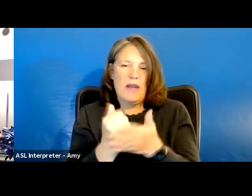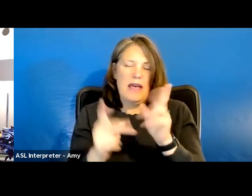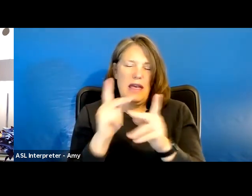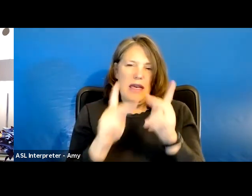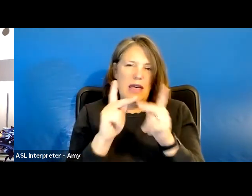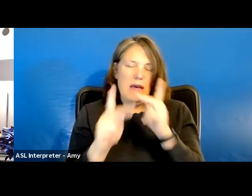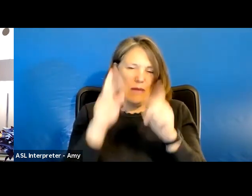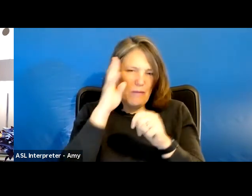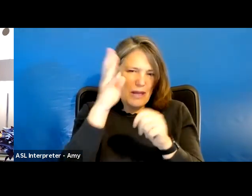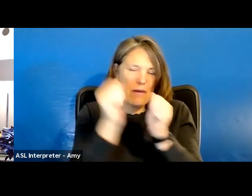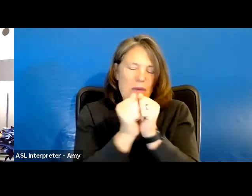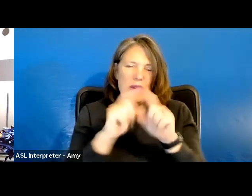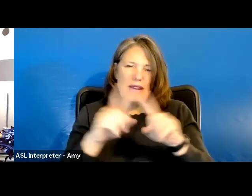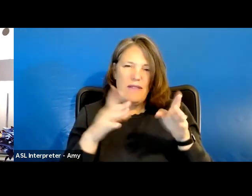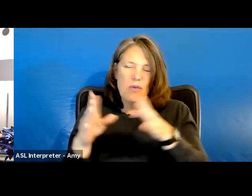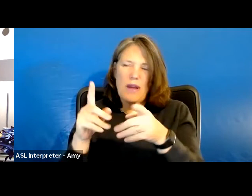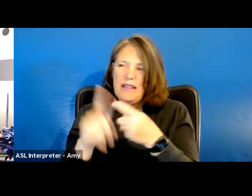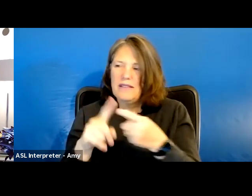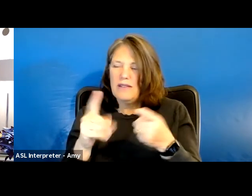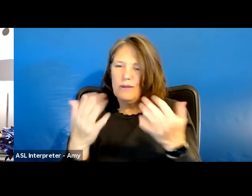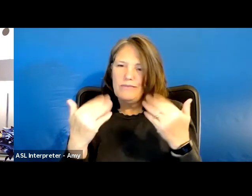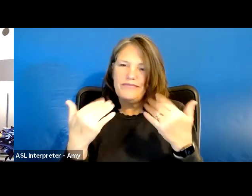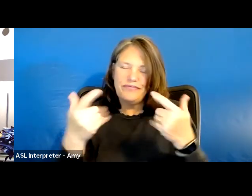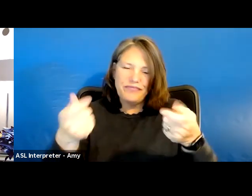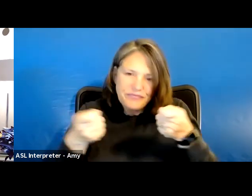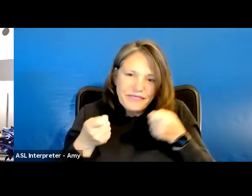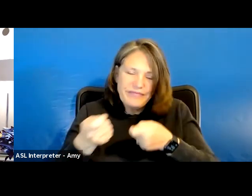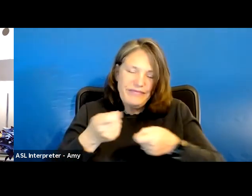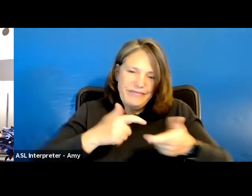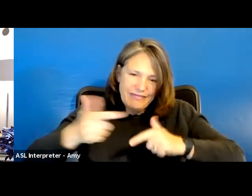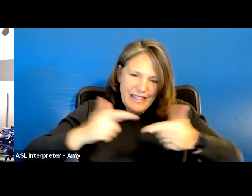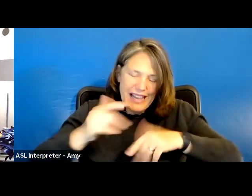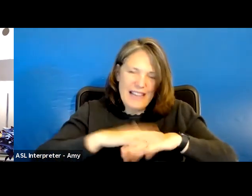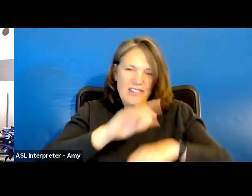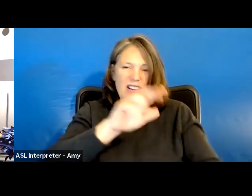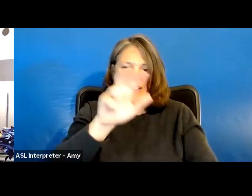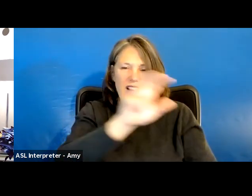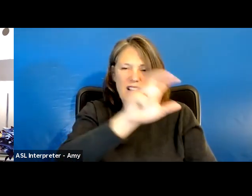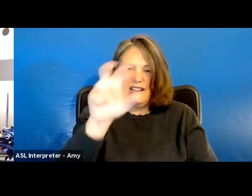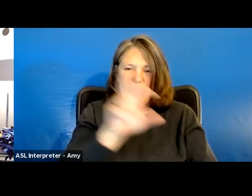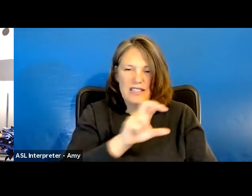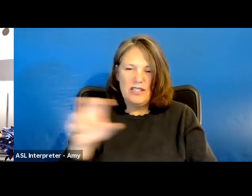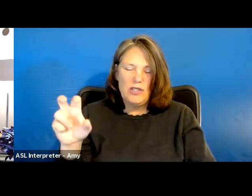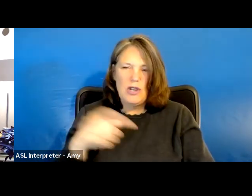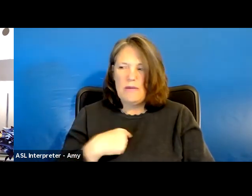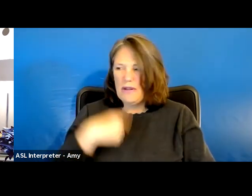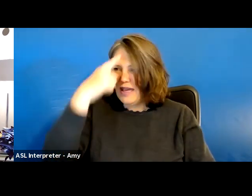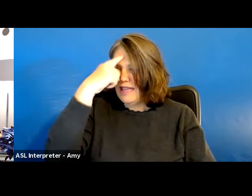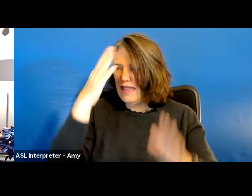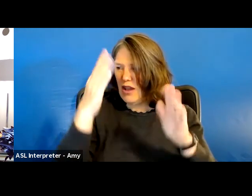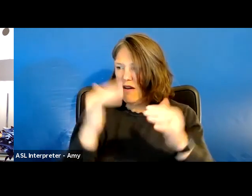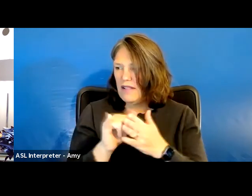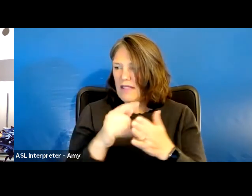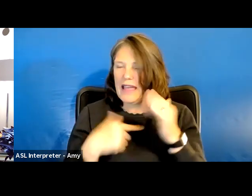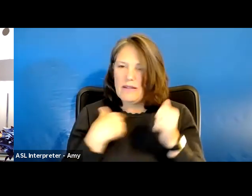up with sort of different ways to get people engaged on Zoom. So I think hopefully that's what we're all